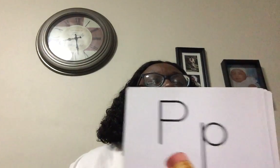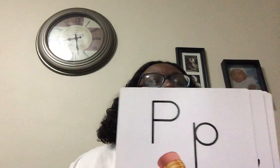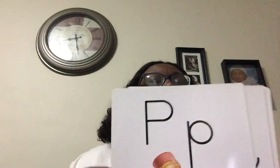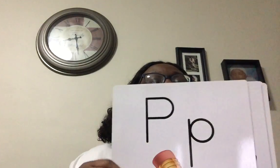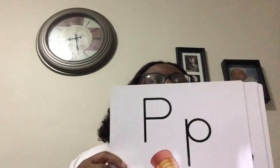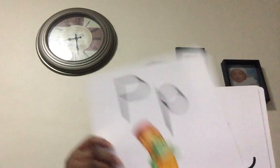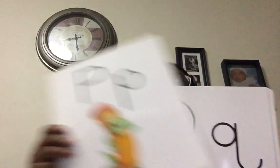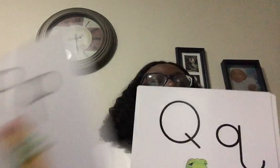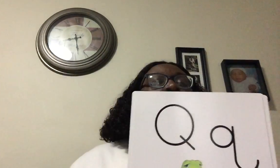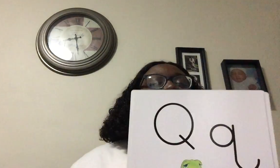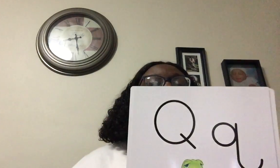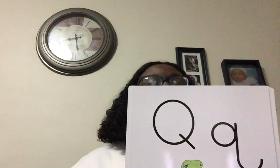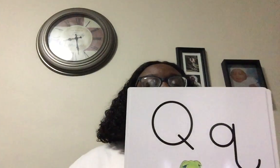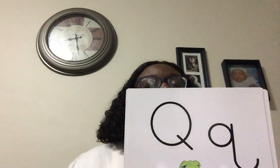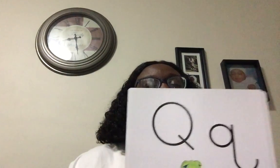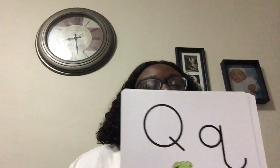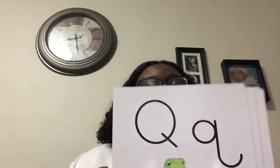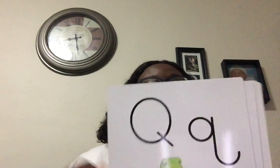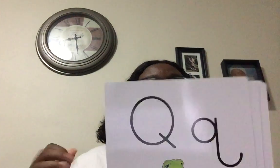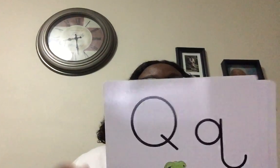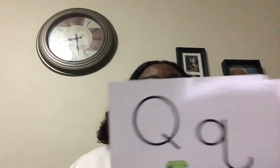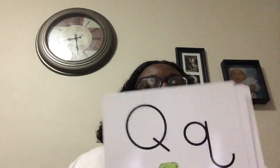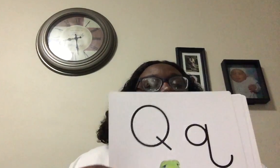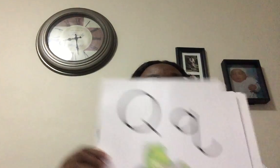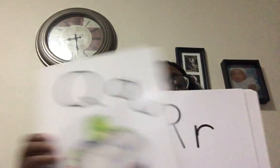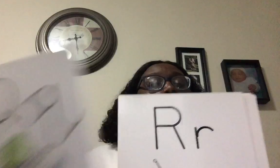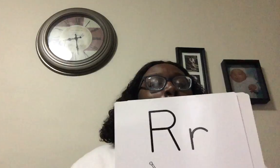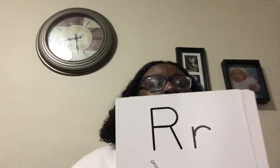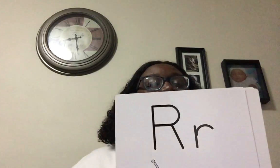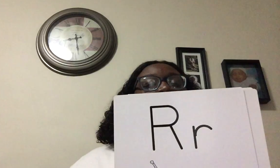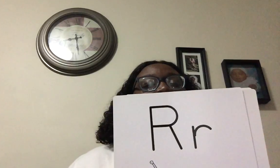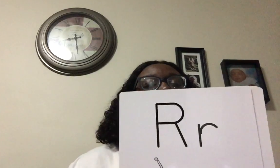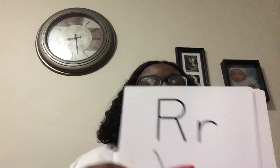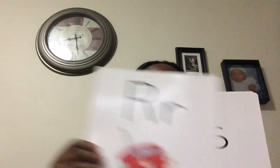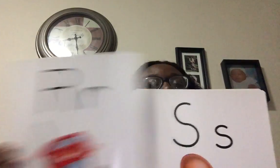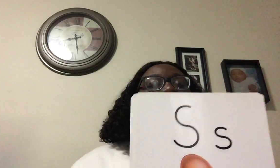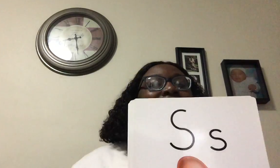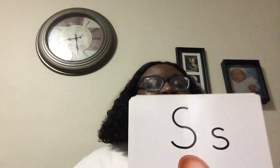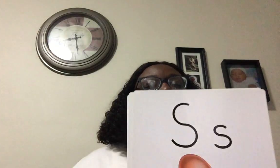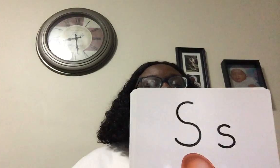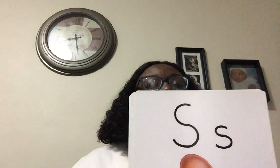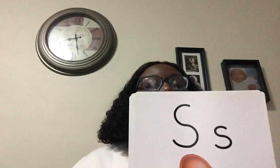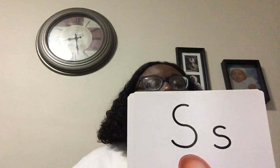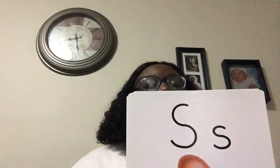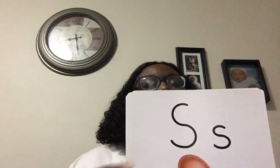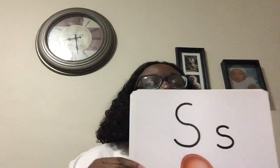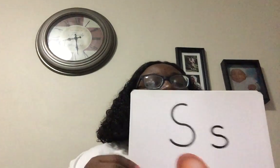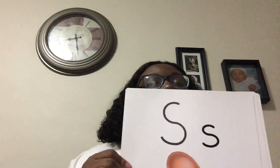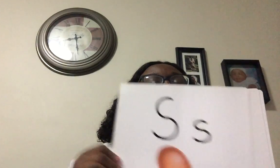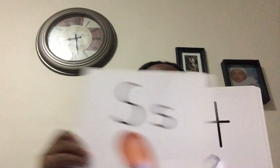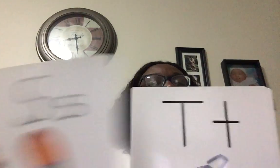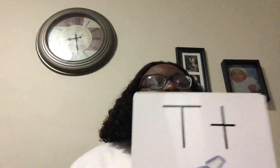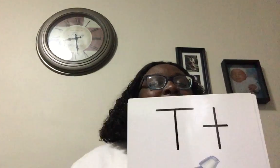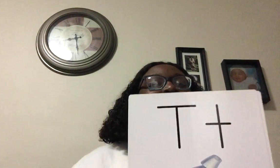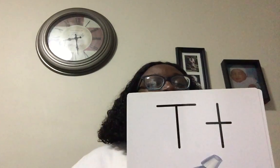Q, R, S, T,